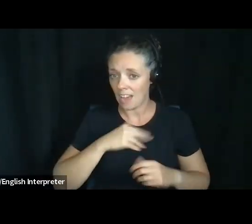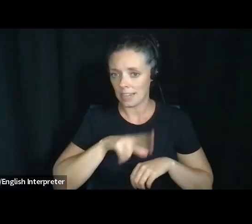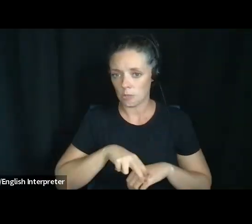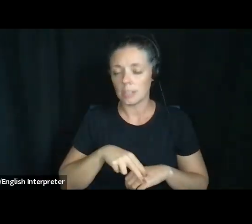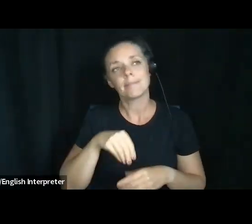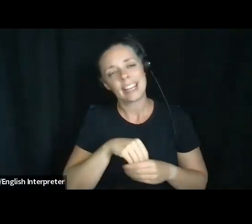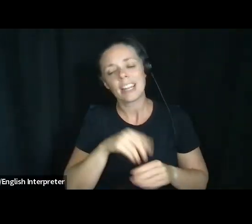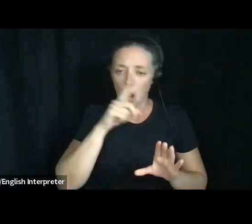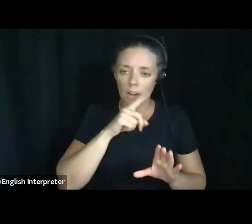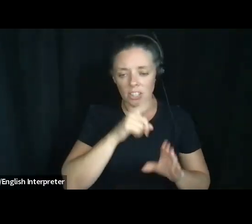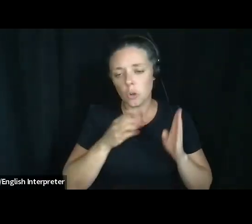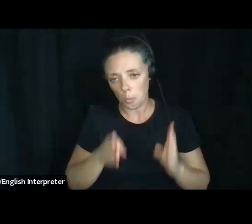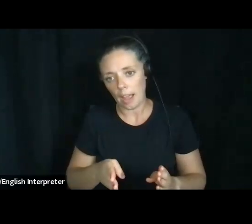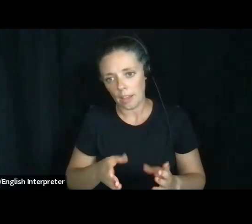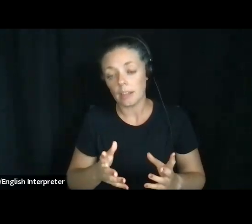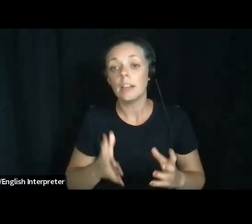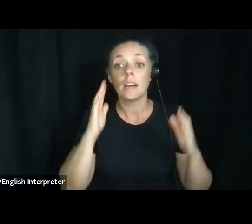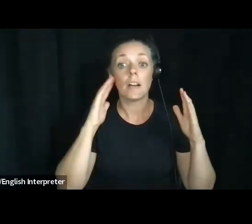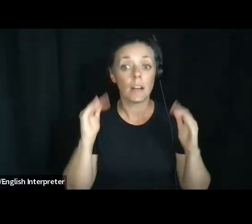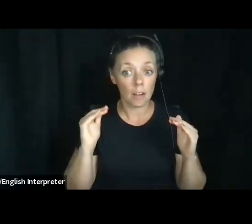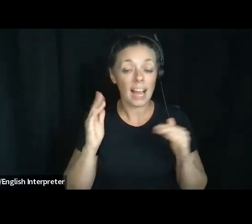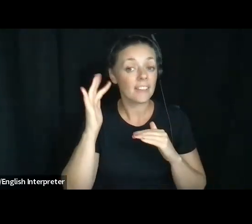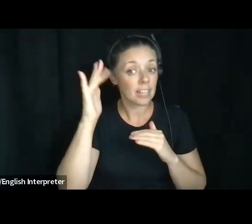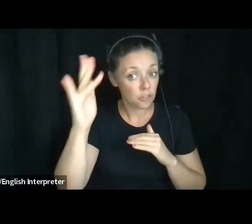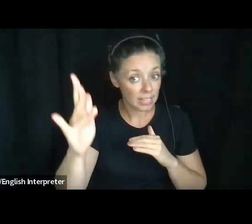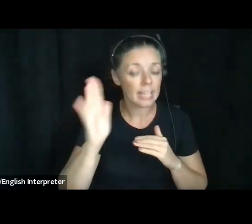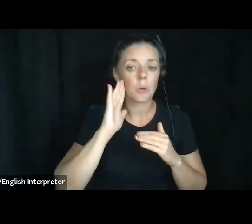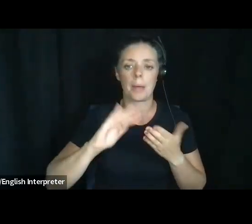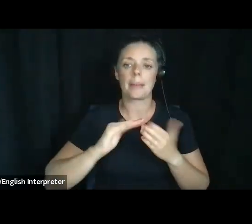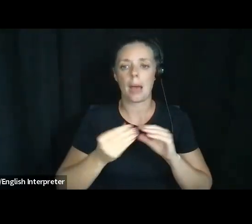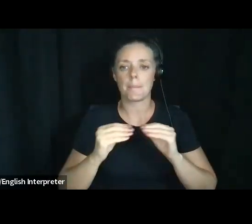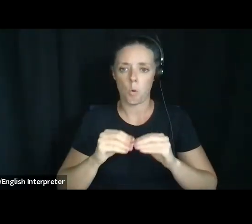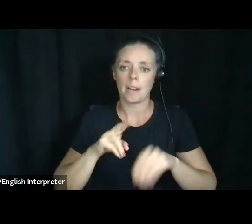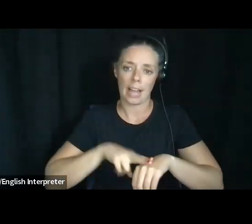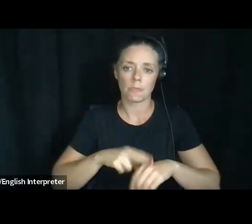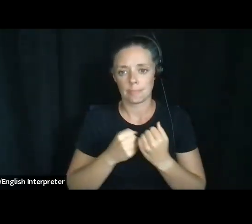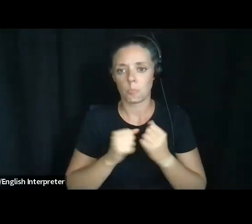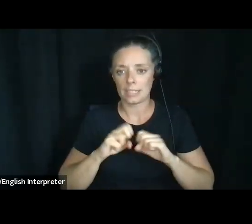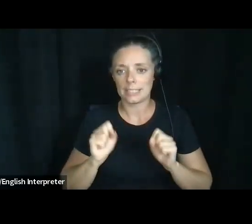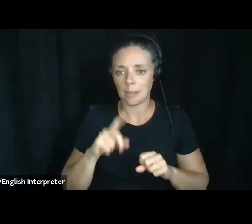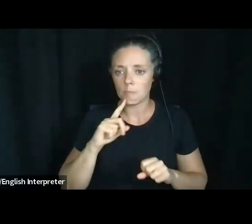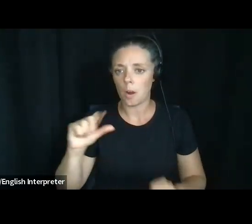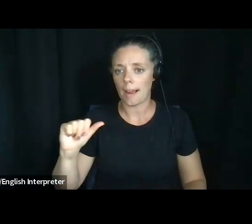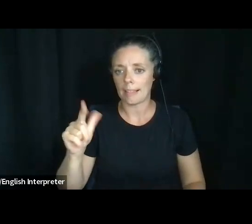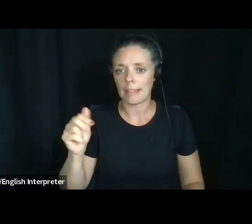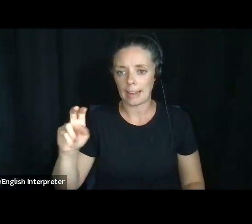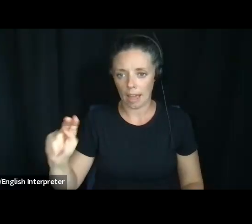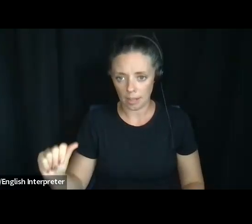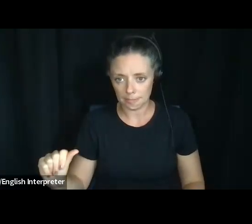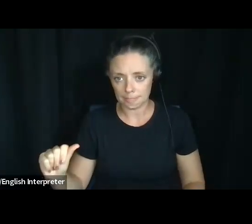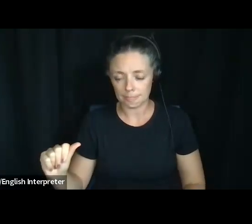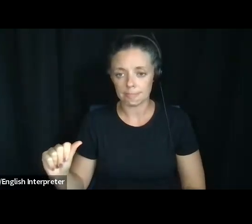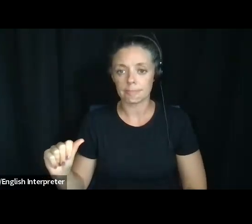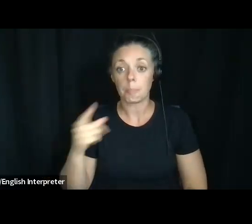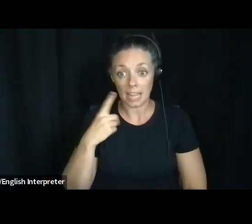with the hopes that eventually it will become, um, a natural support system for Elena as she gets to, to work with,